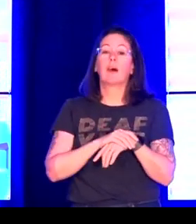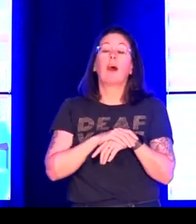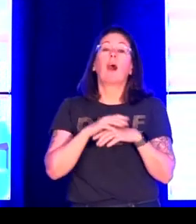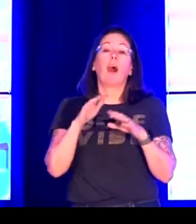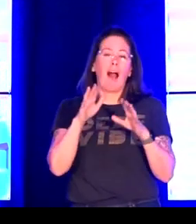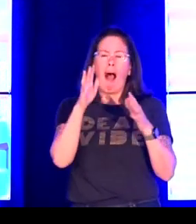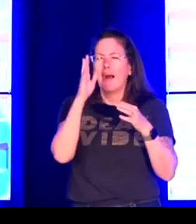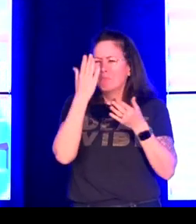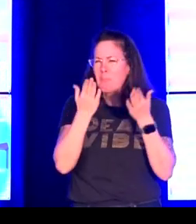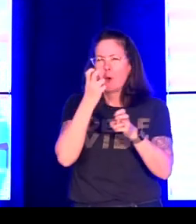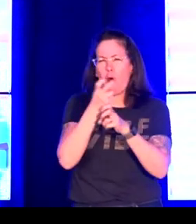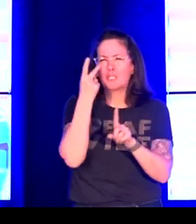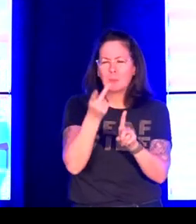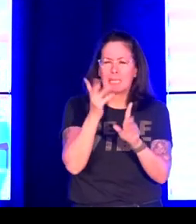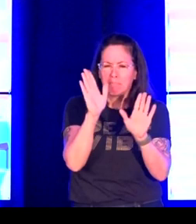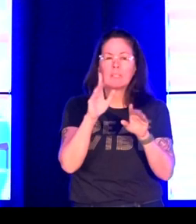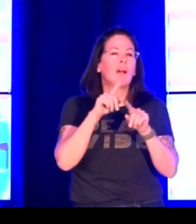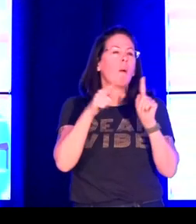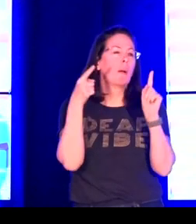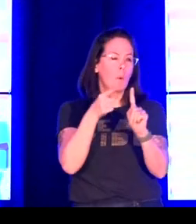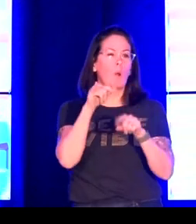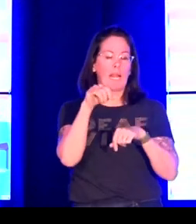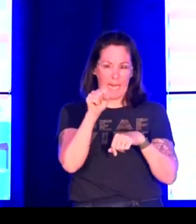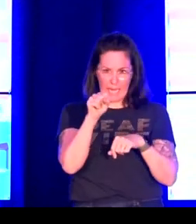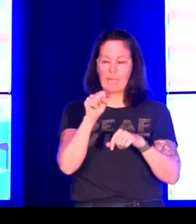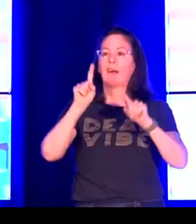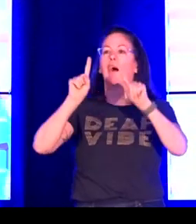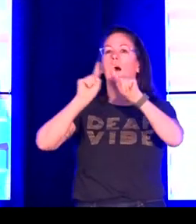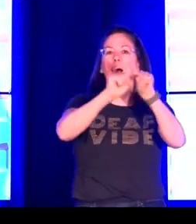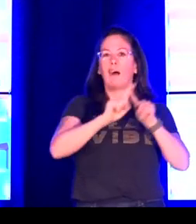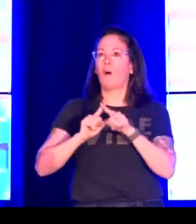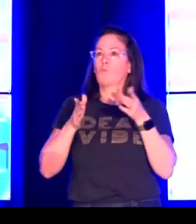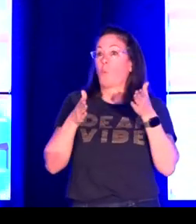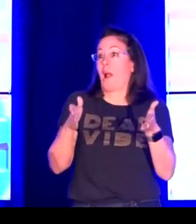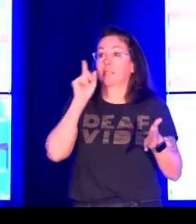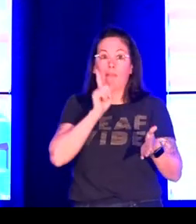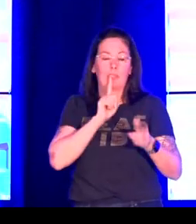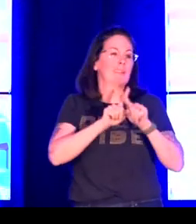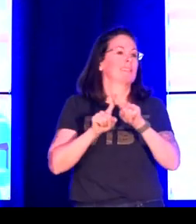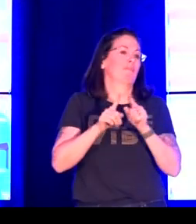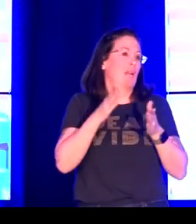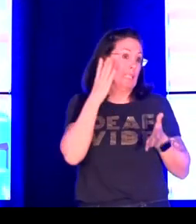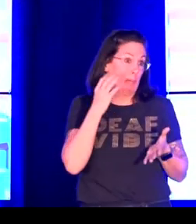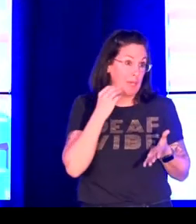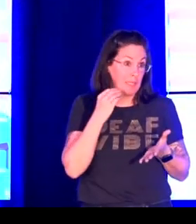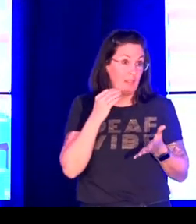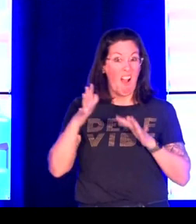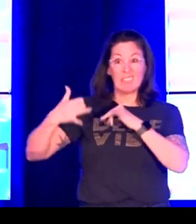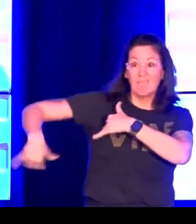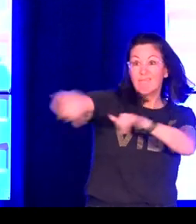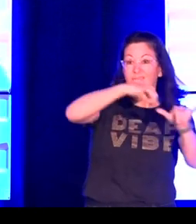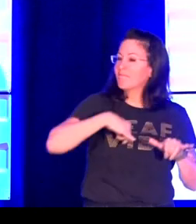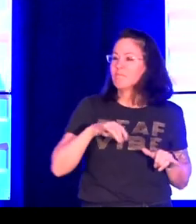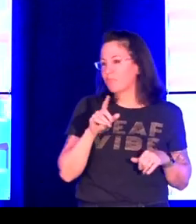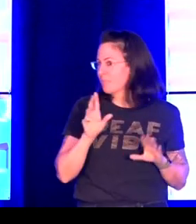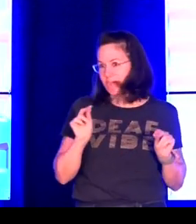And the artwork by Christine Sun Kim, representing that there are many different